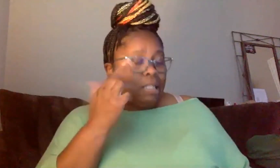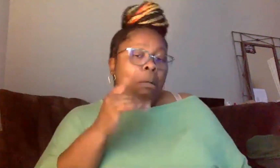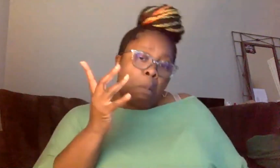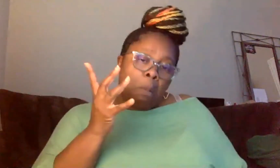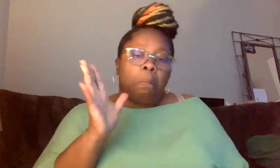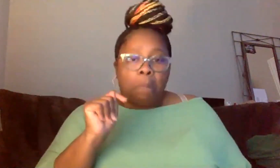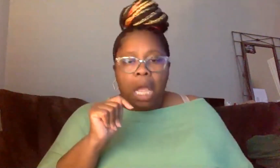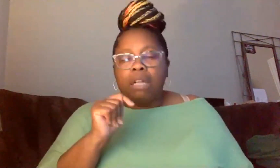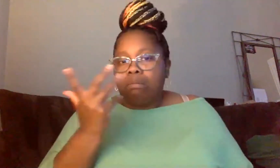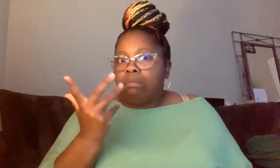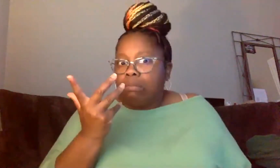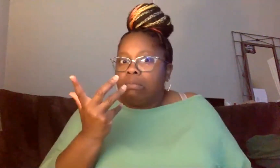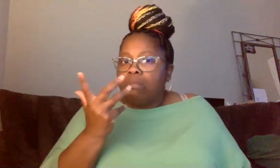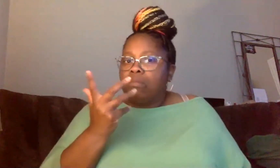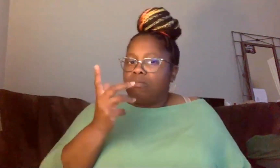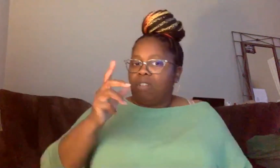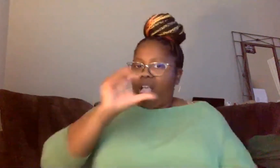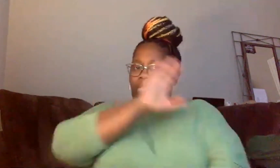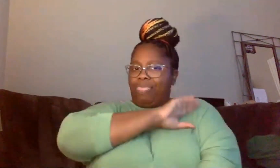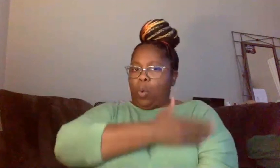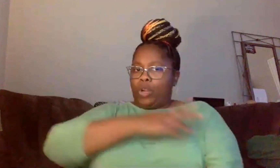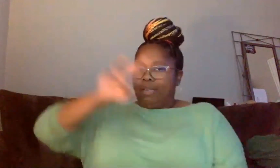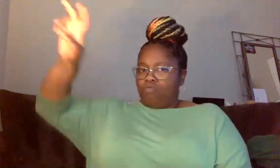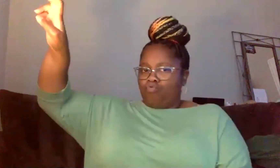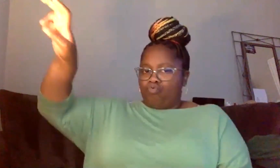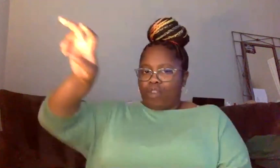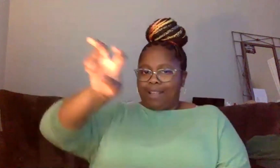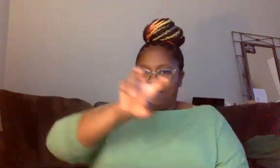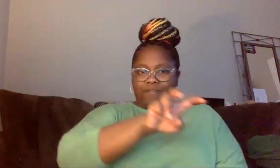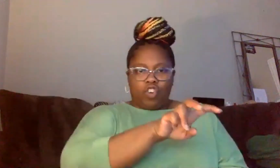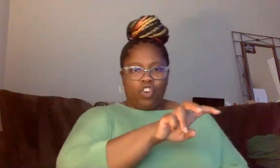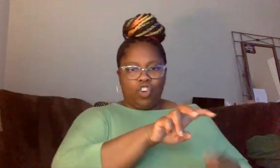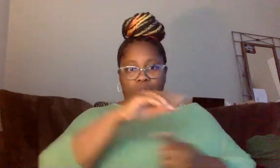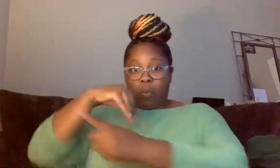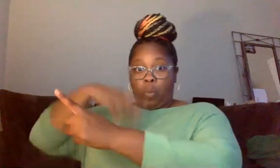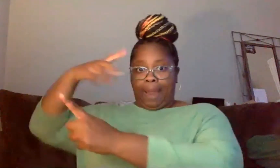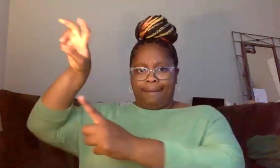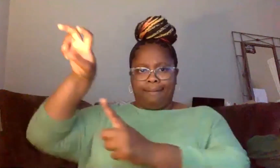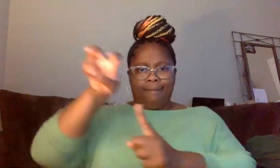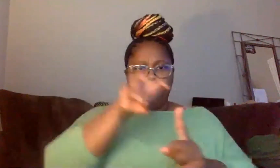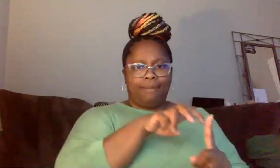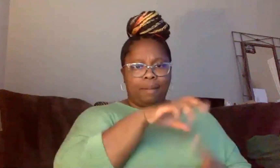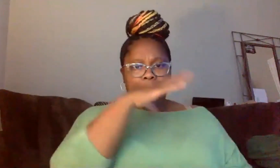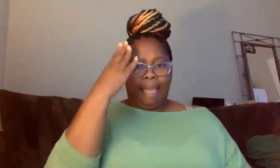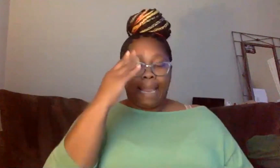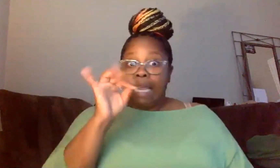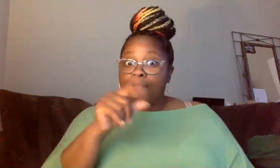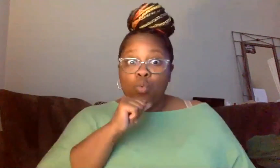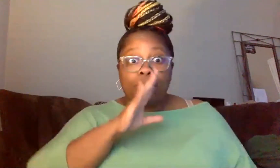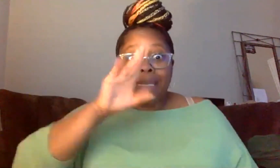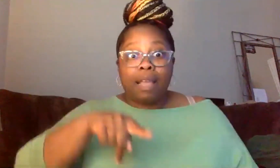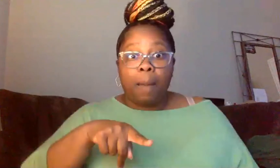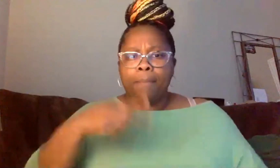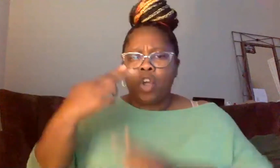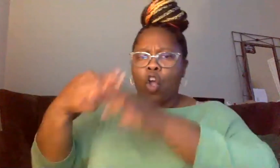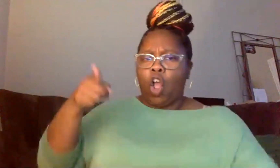is that? The transfer of authority is coming. Now you are considered an oppressor if you don't speak up for Black people. When